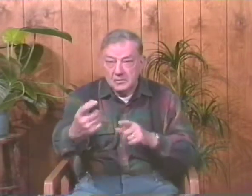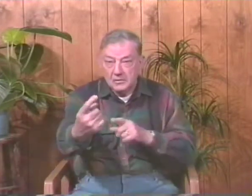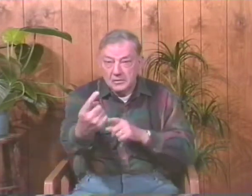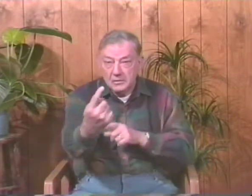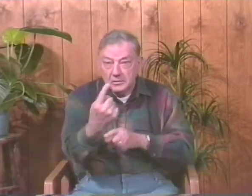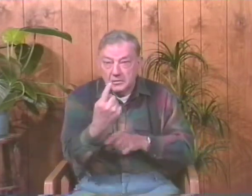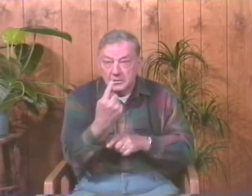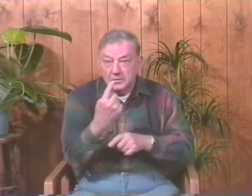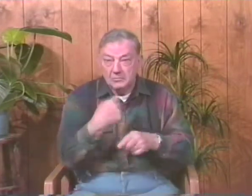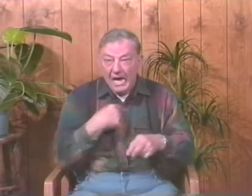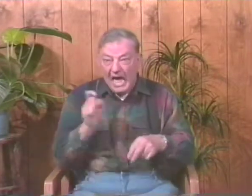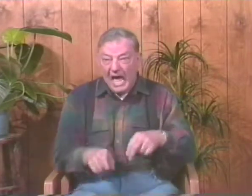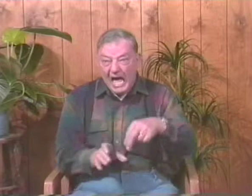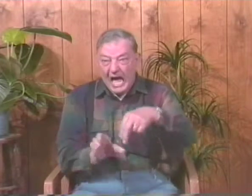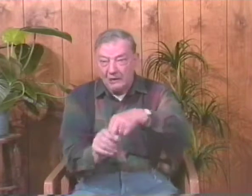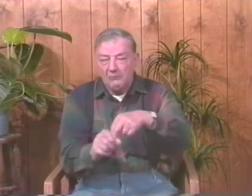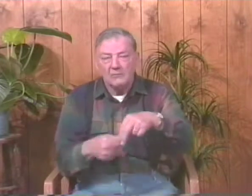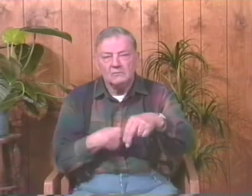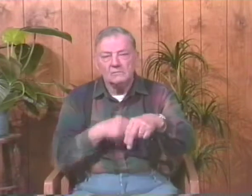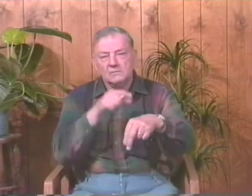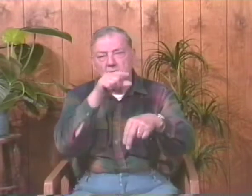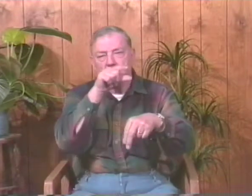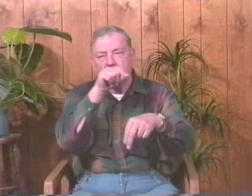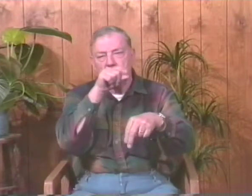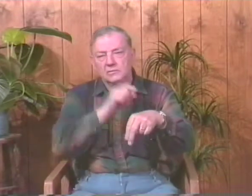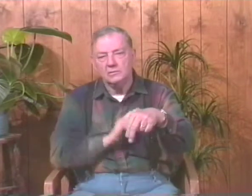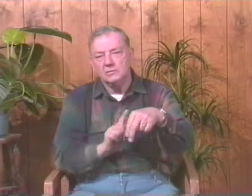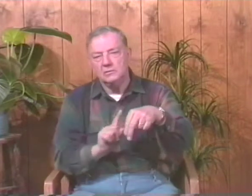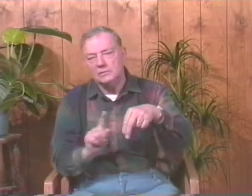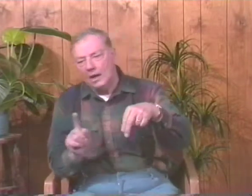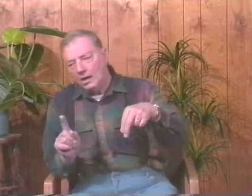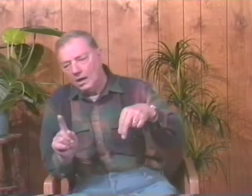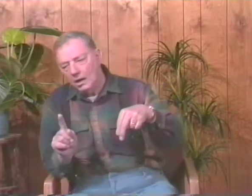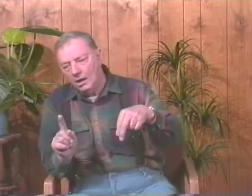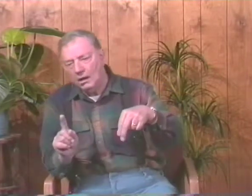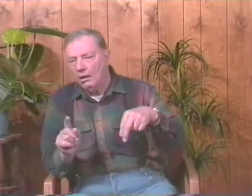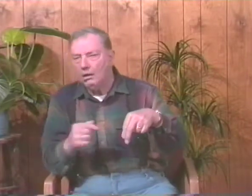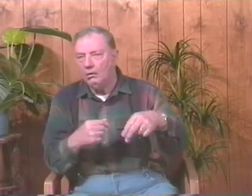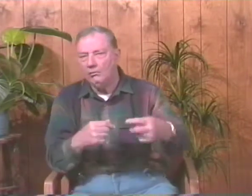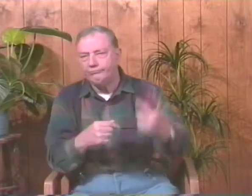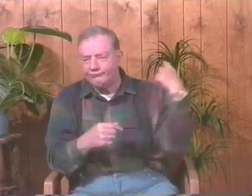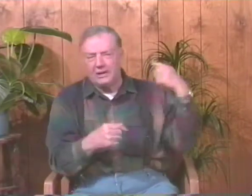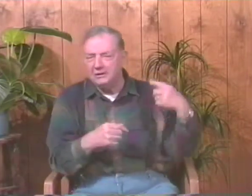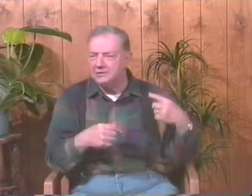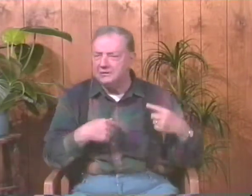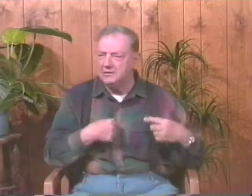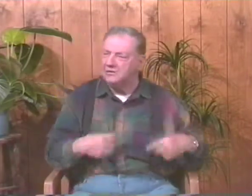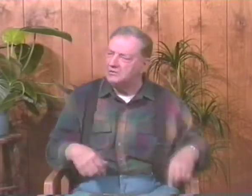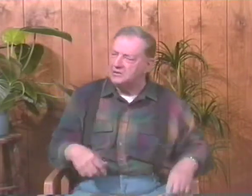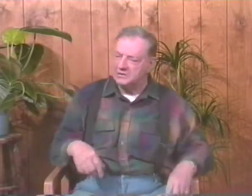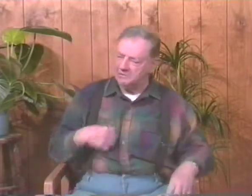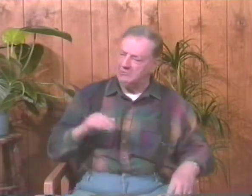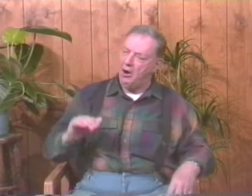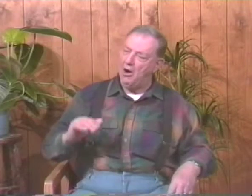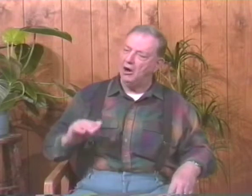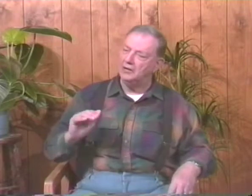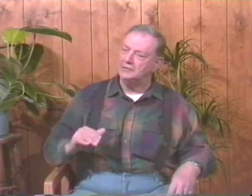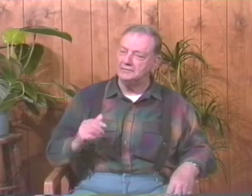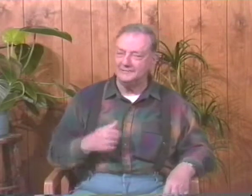And when I'd see the boys coming at me, I would think, oh, they're going to come and smash over me and I'll just jump out of the way. I was